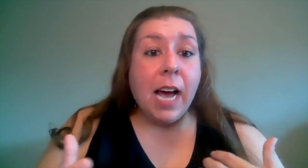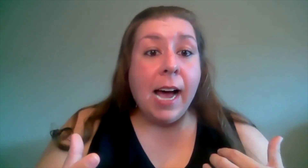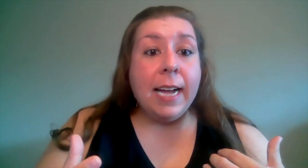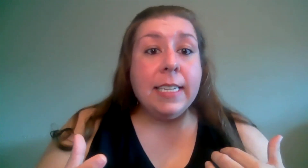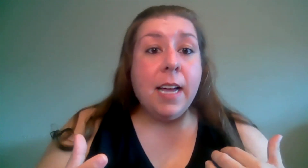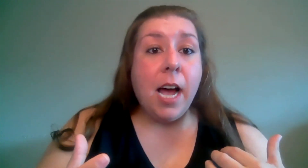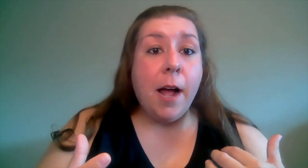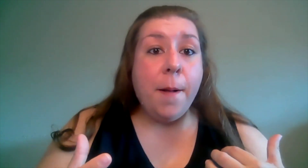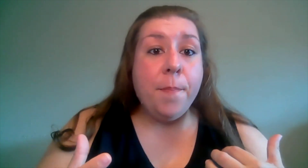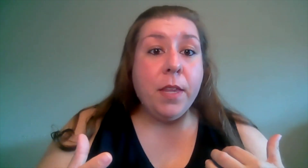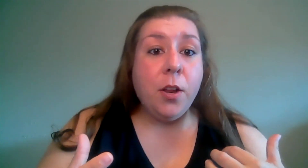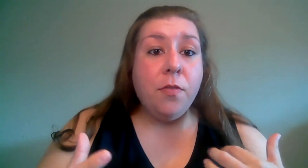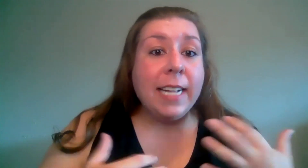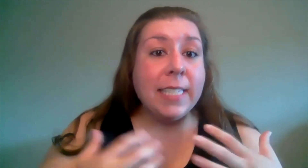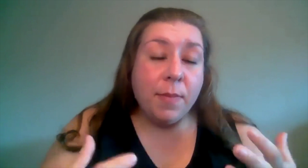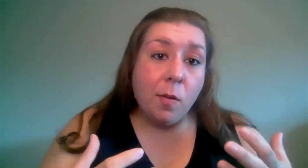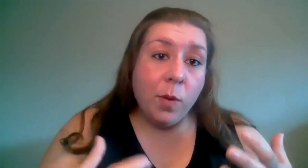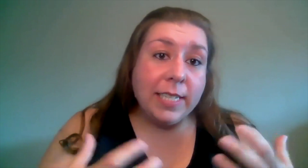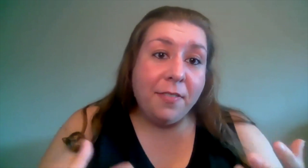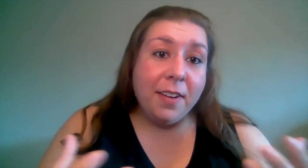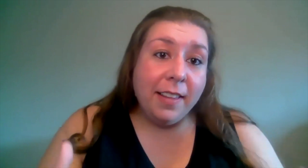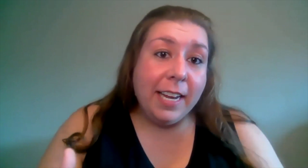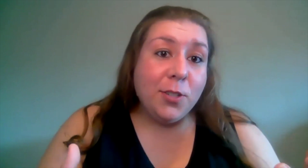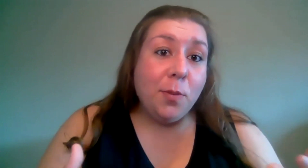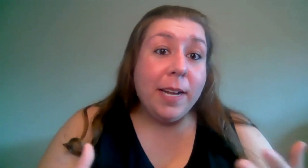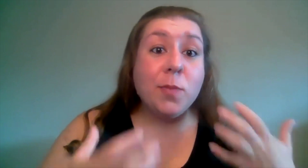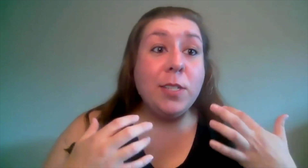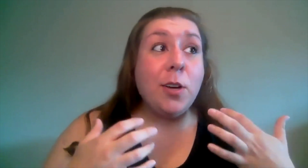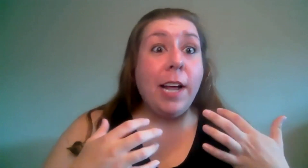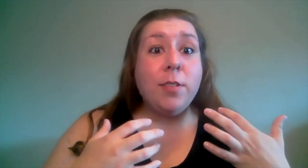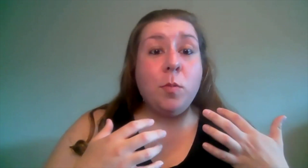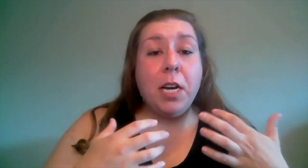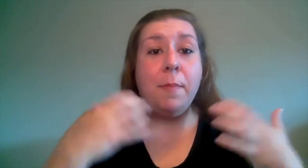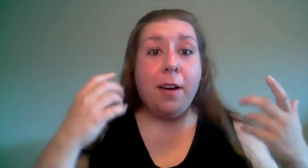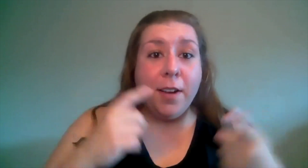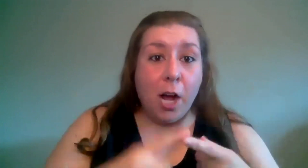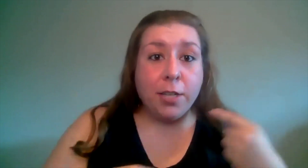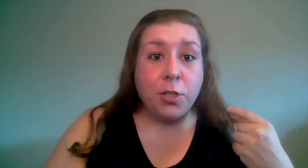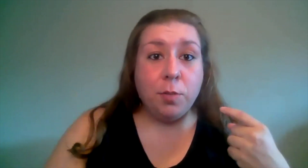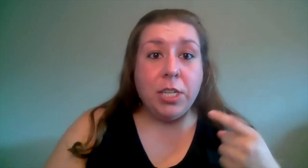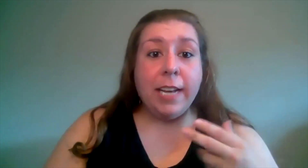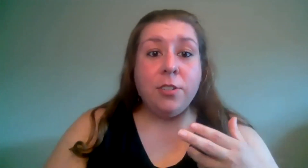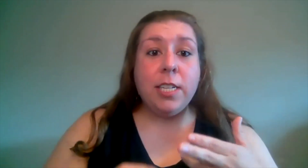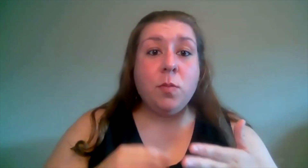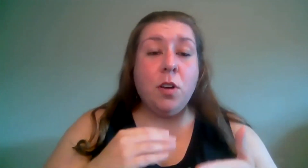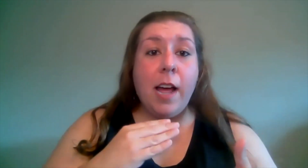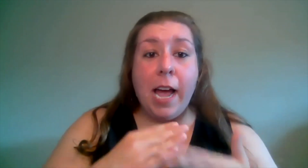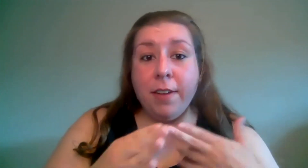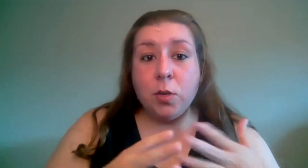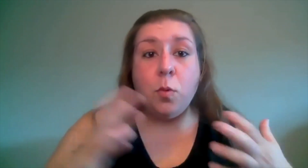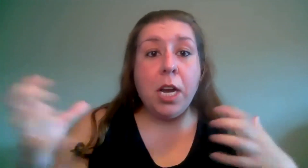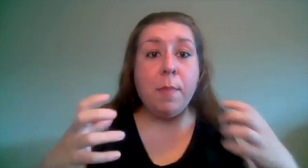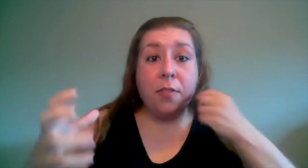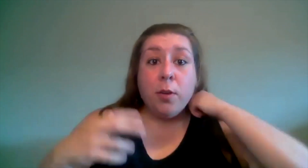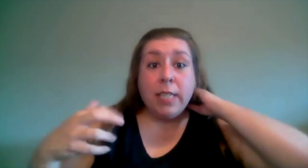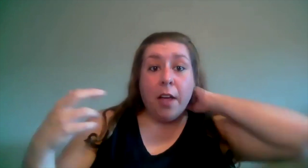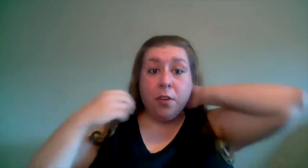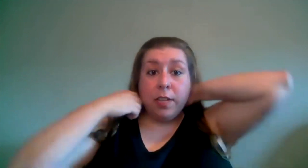got um you know that's something that we definitely can do because we don't have to worry about costume changes we're not having to worry about those other